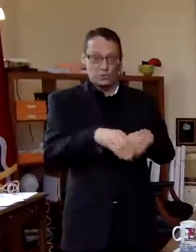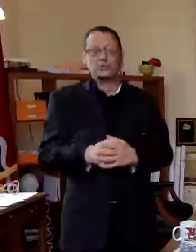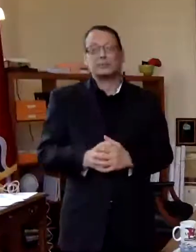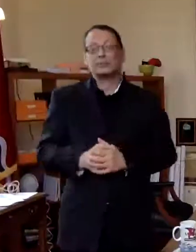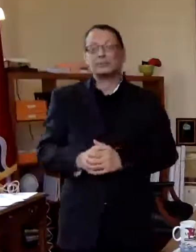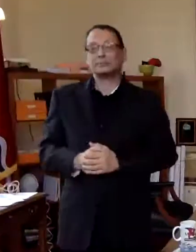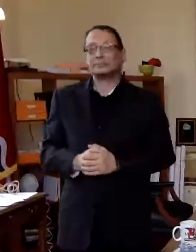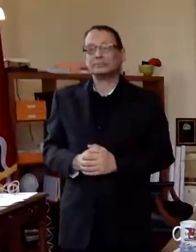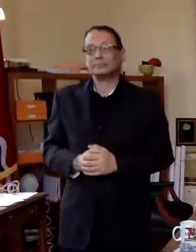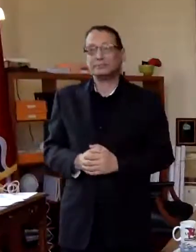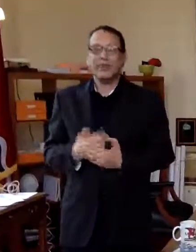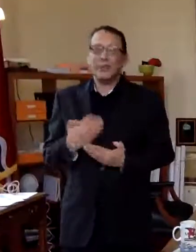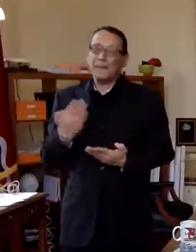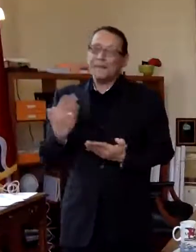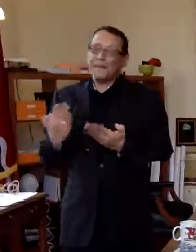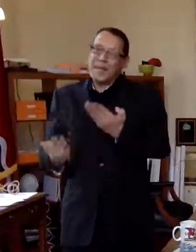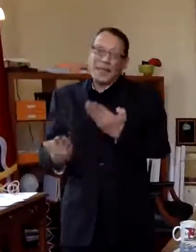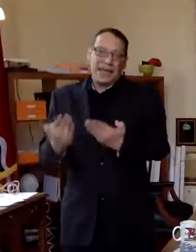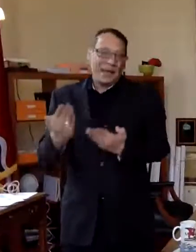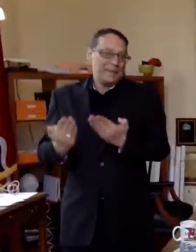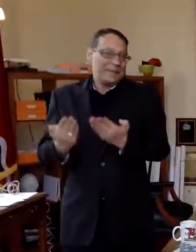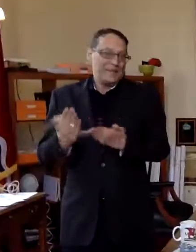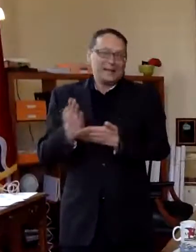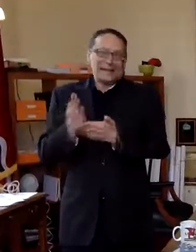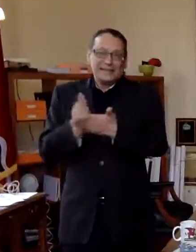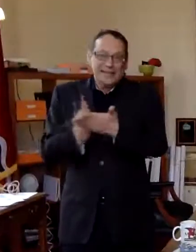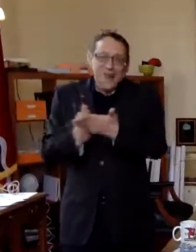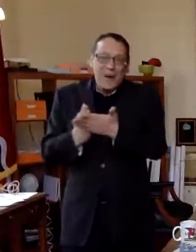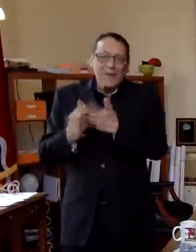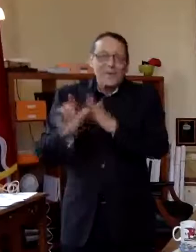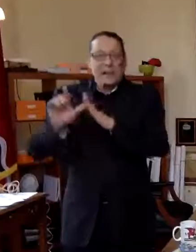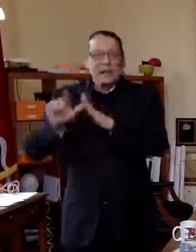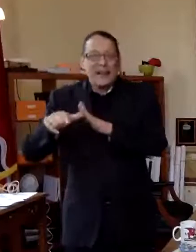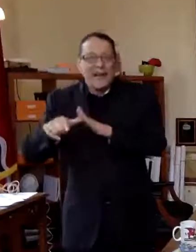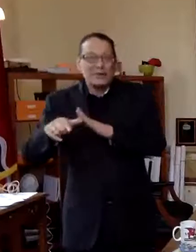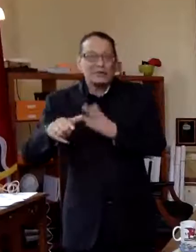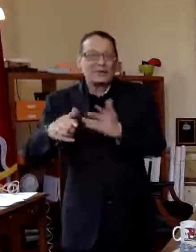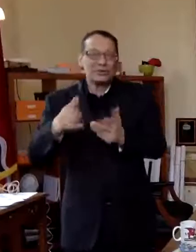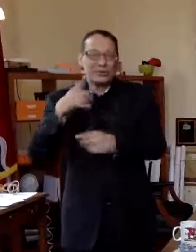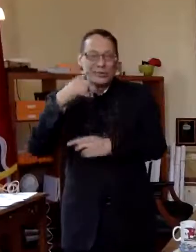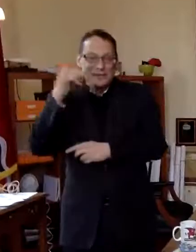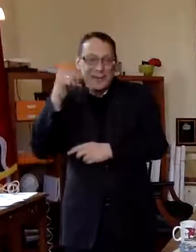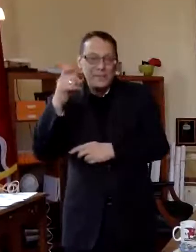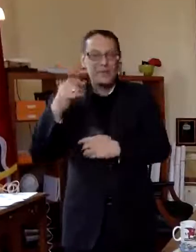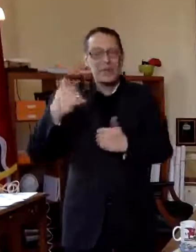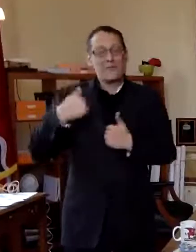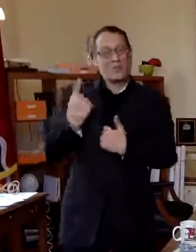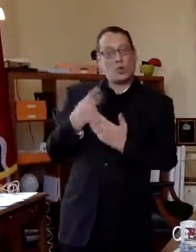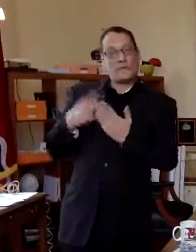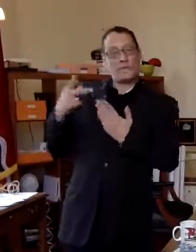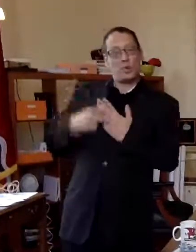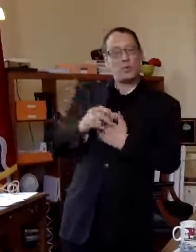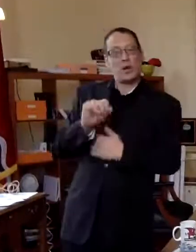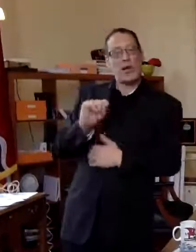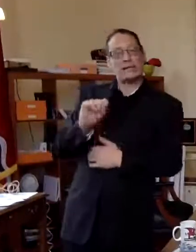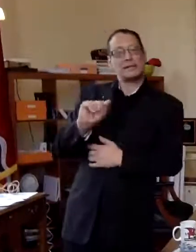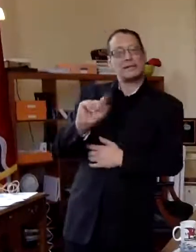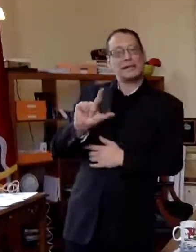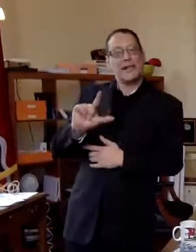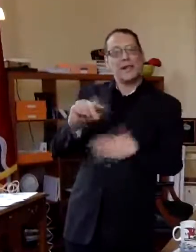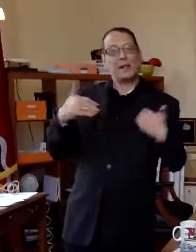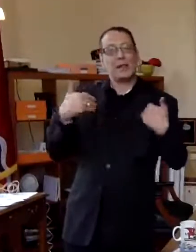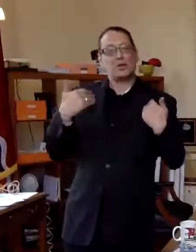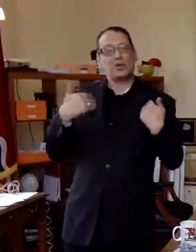there may be a way to do some of that this summer we are also we have a program called stl youth jobs